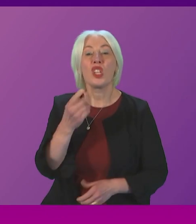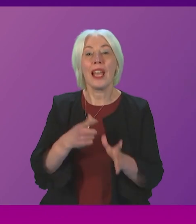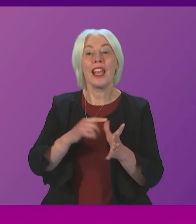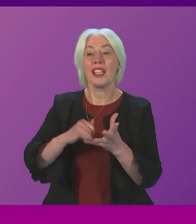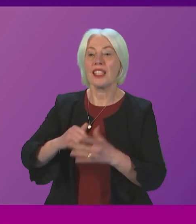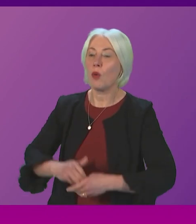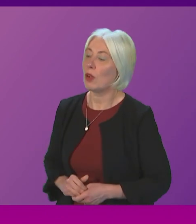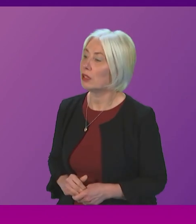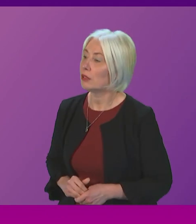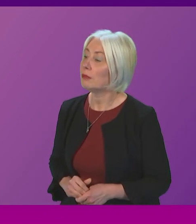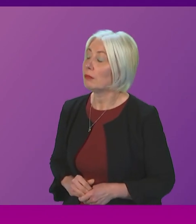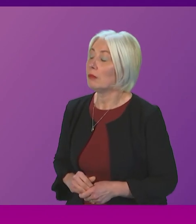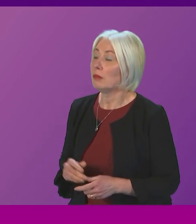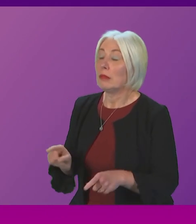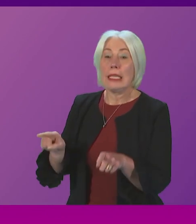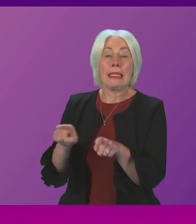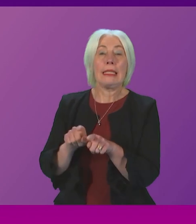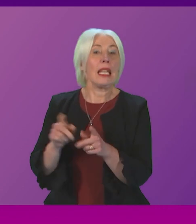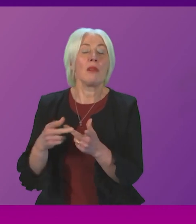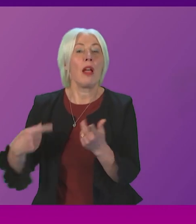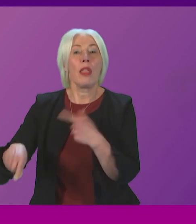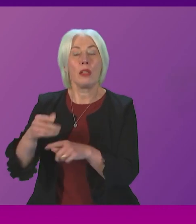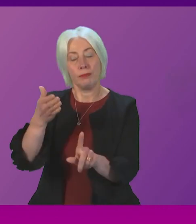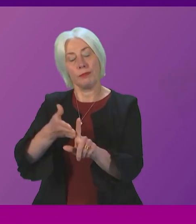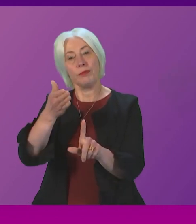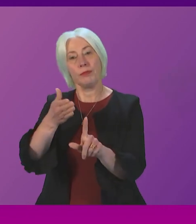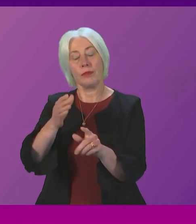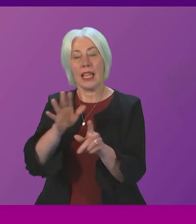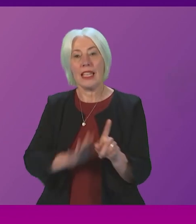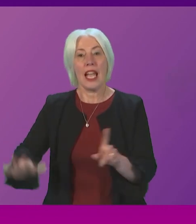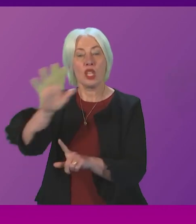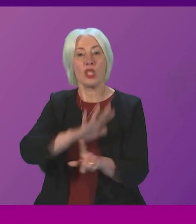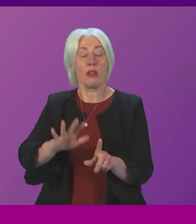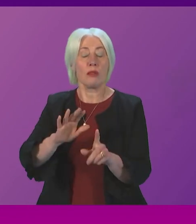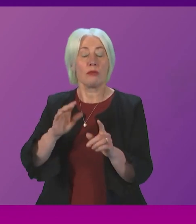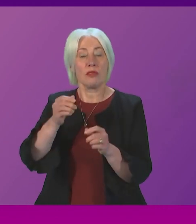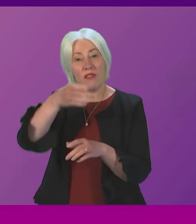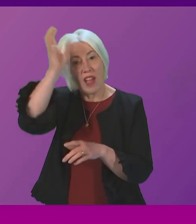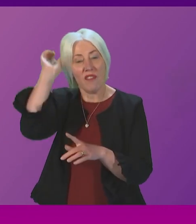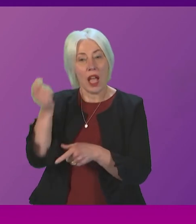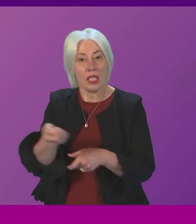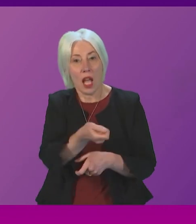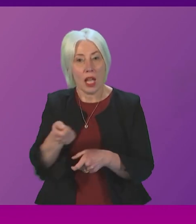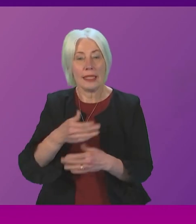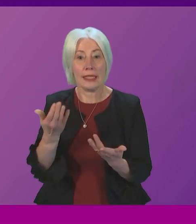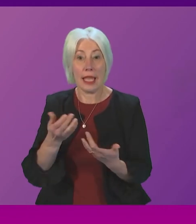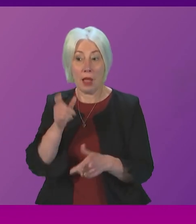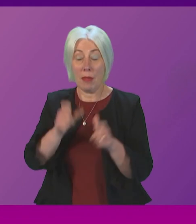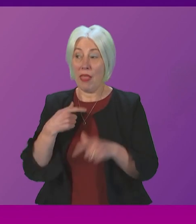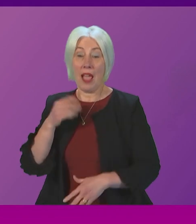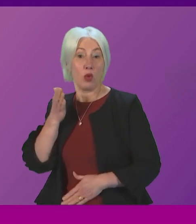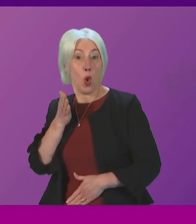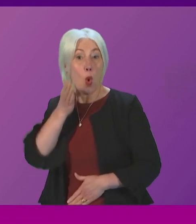can I join others in recognising International Firefighters Day and paying tribute to all those who run towards danger